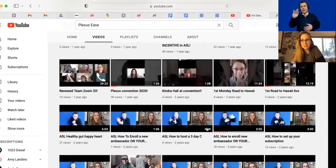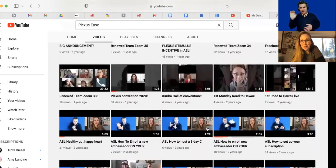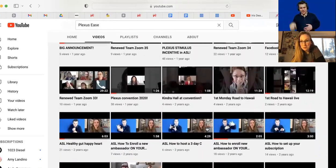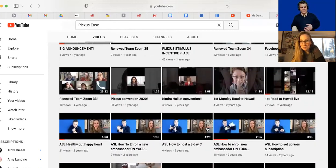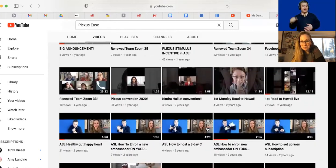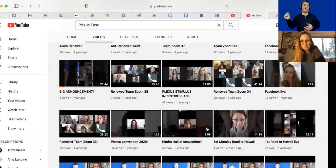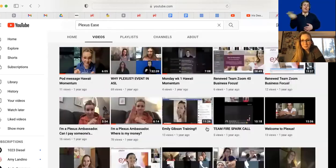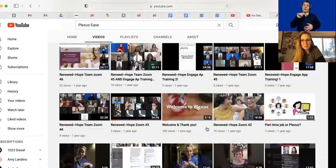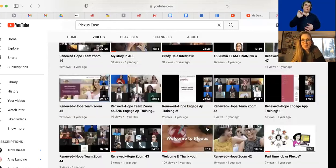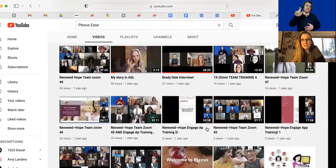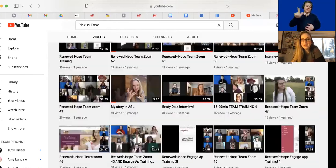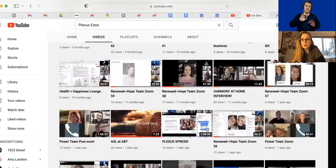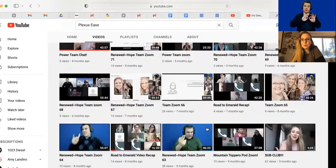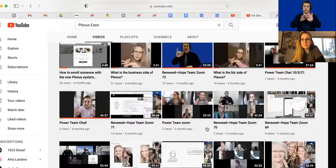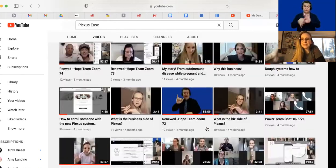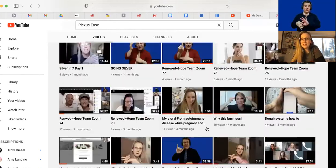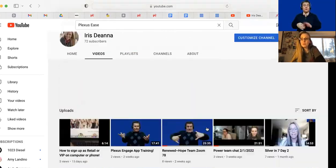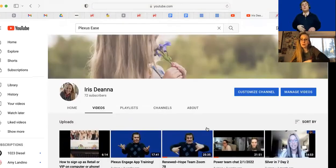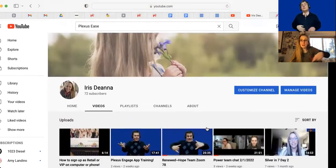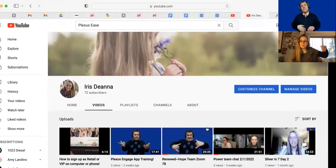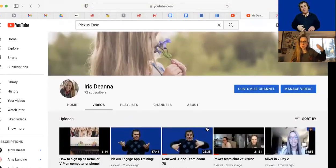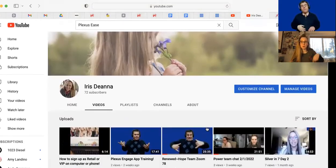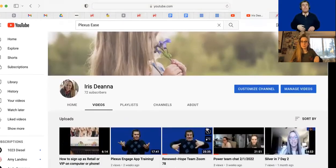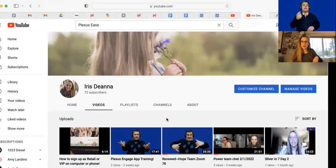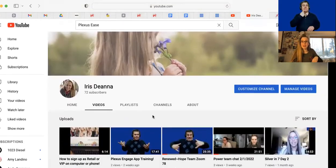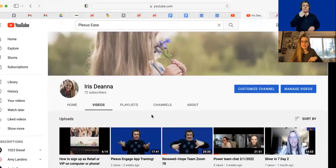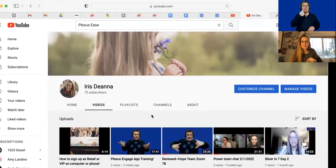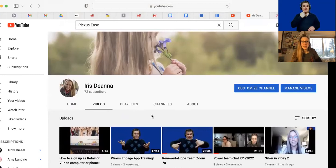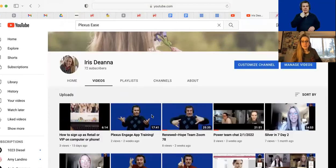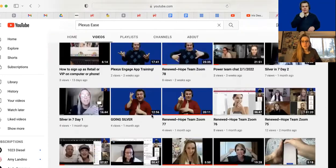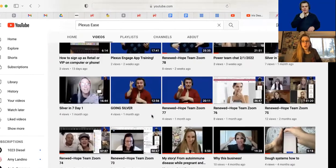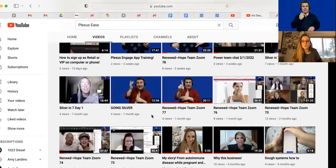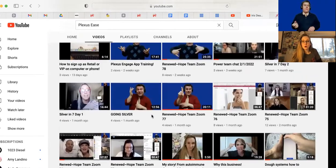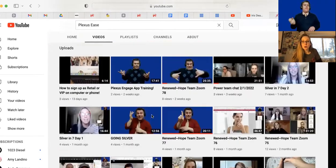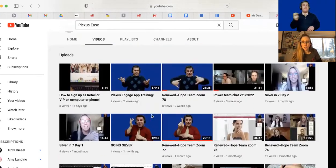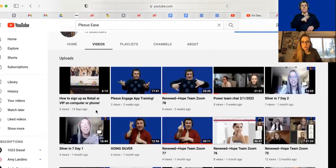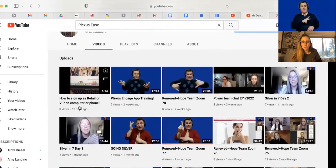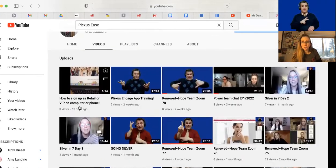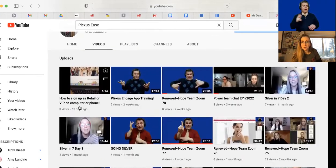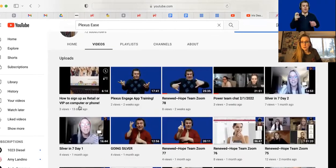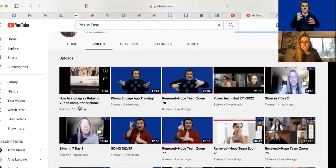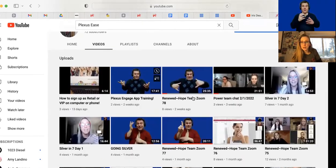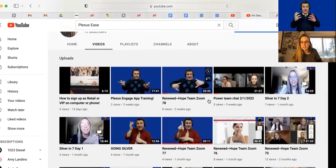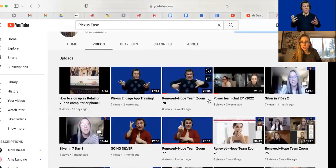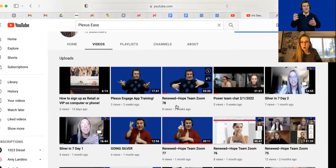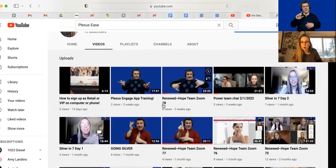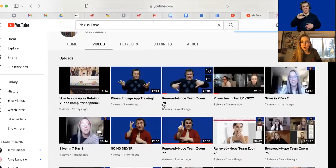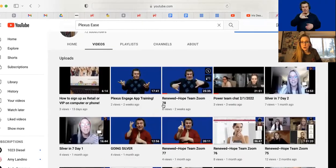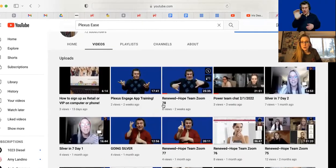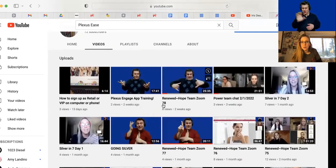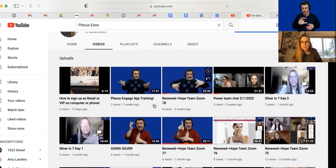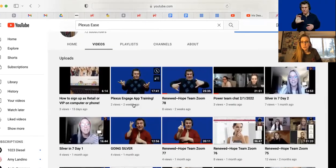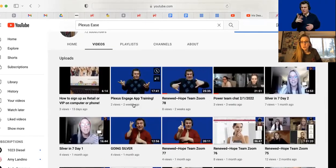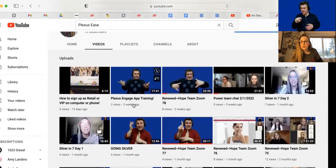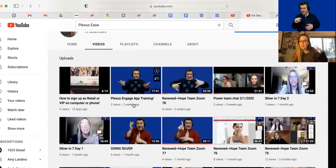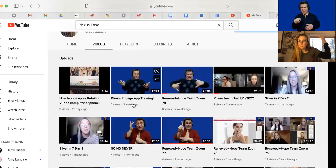ASL. And then recently we've kind of been going back and a lot of on our zoom chats are